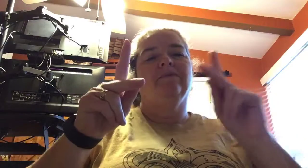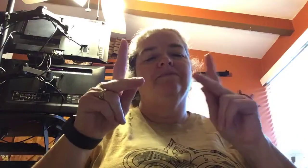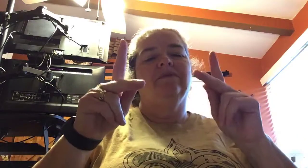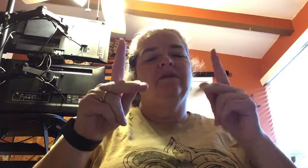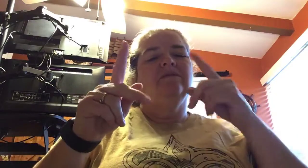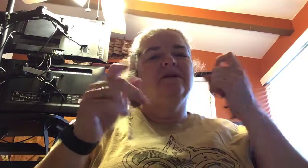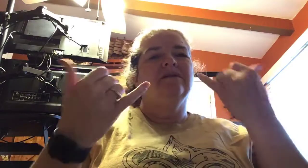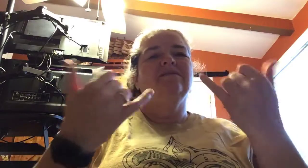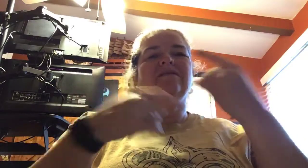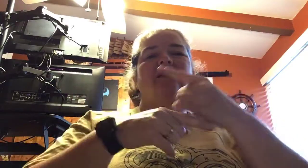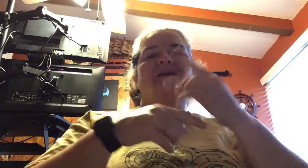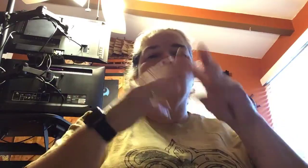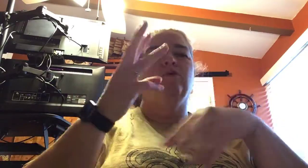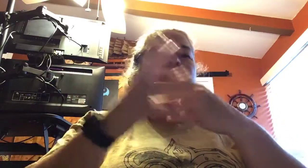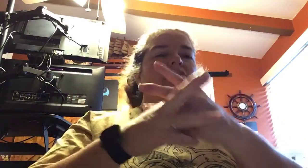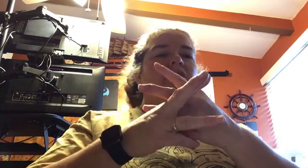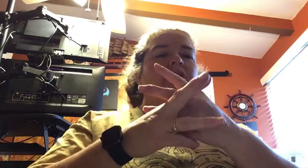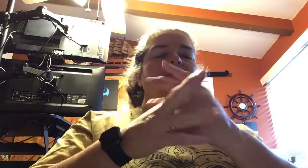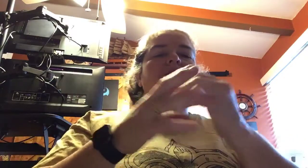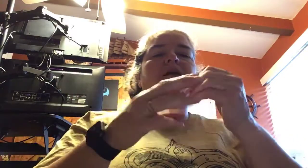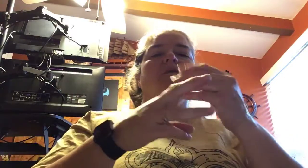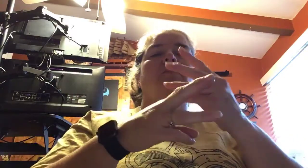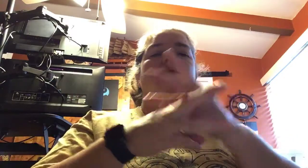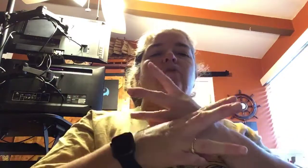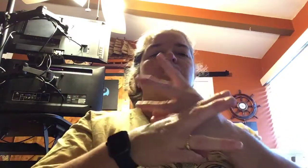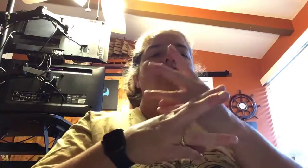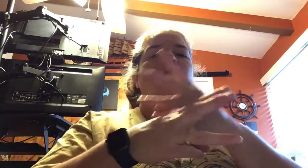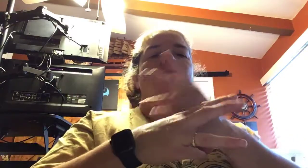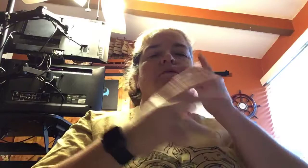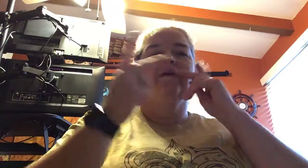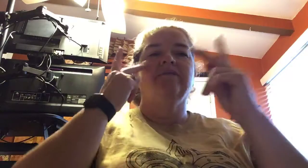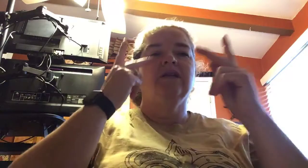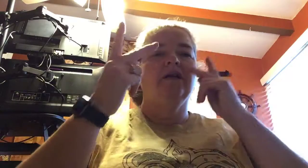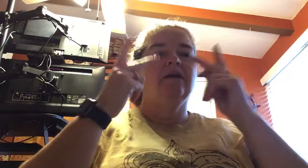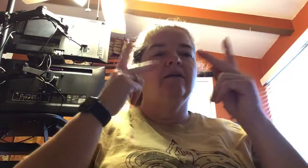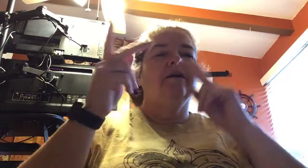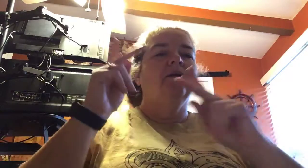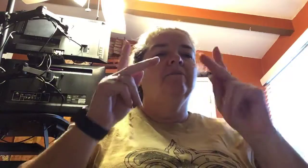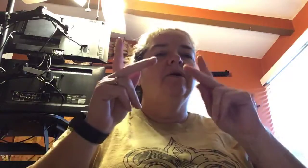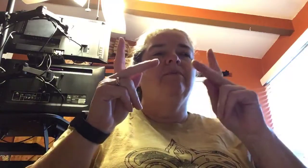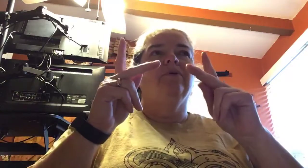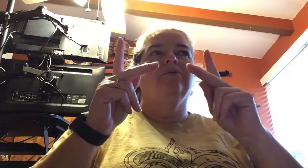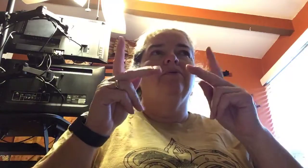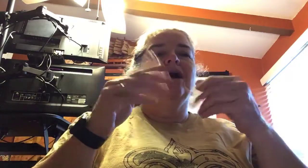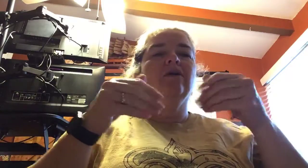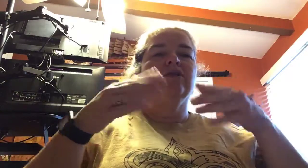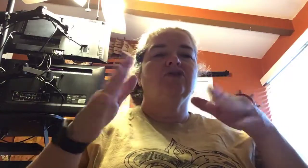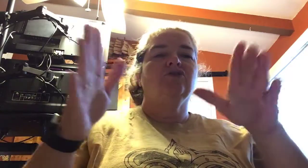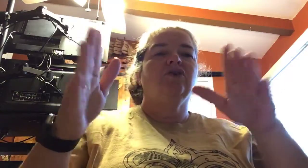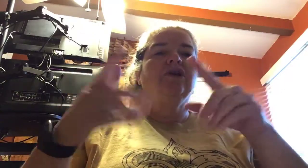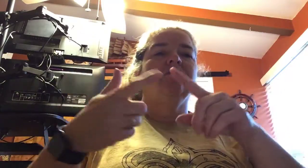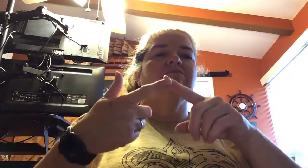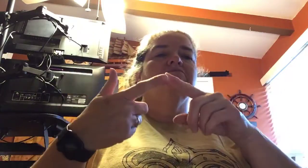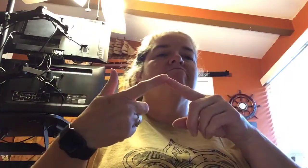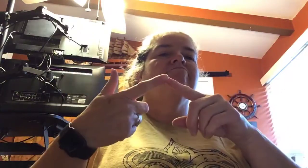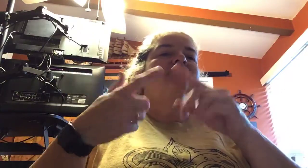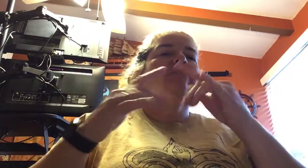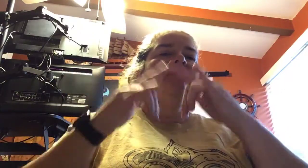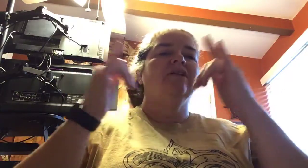because today's world is the worst of seeing people out on the street, in the